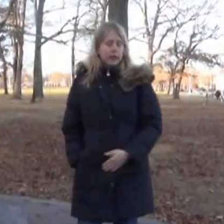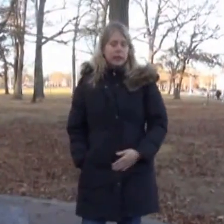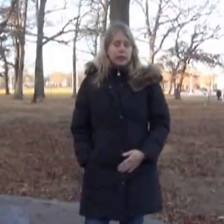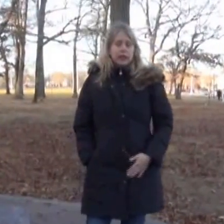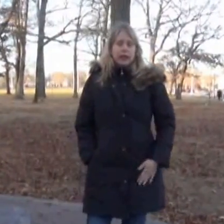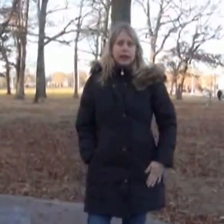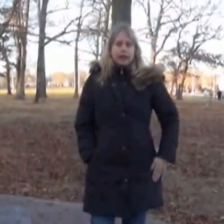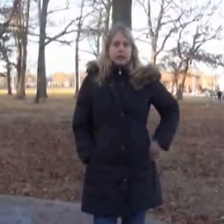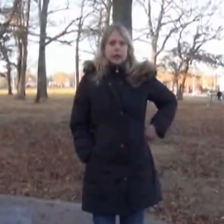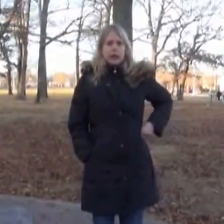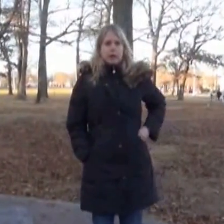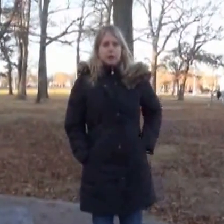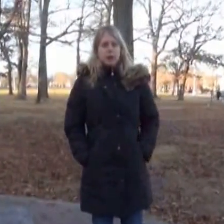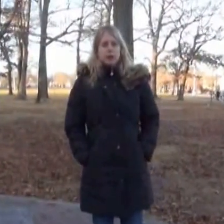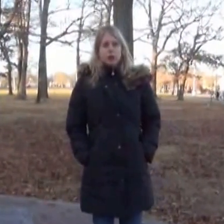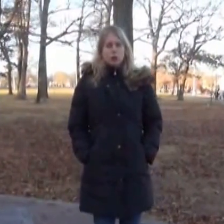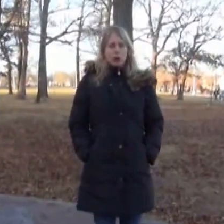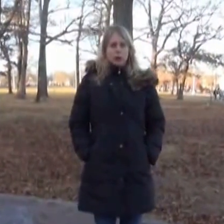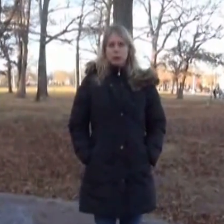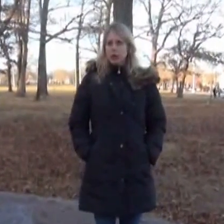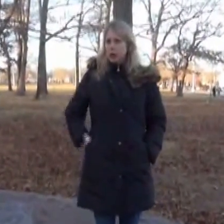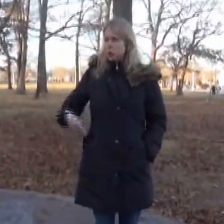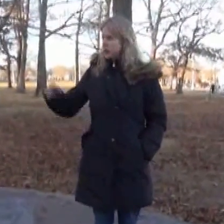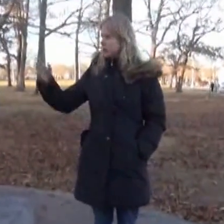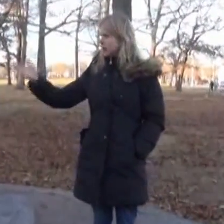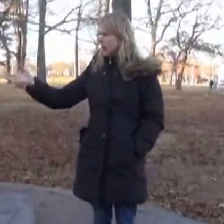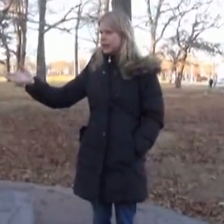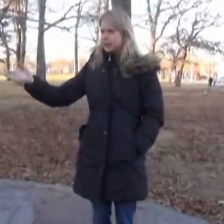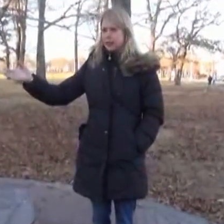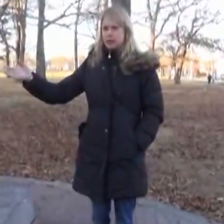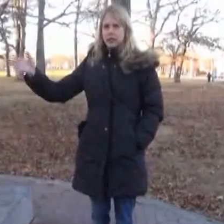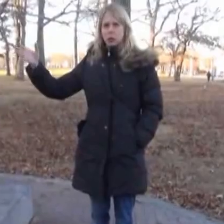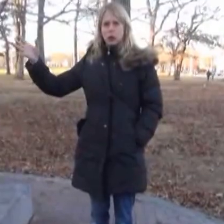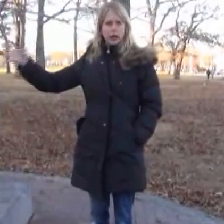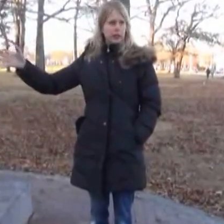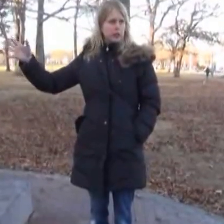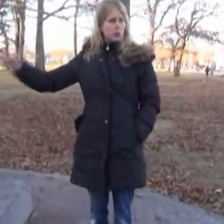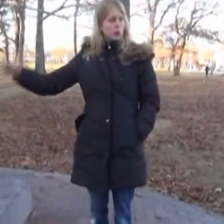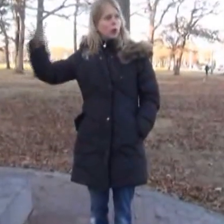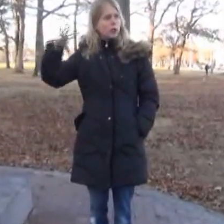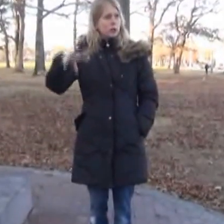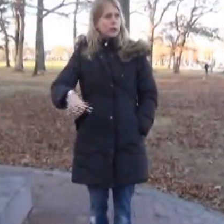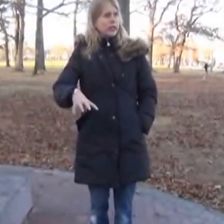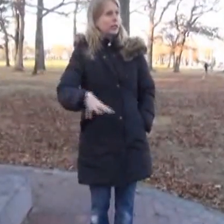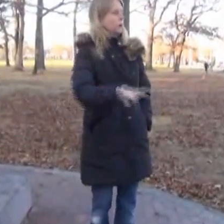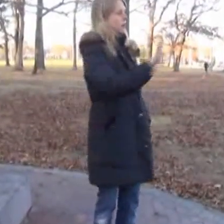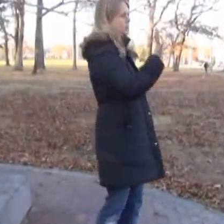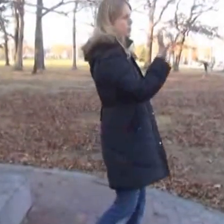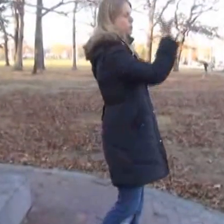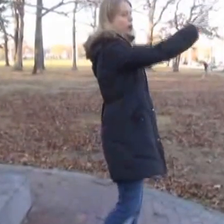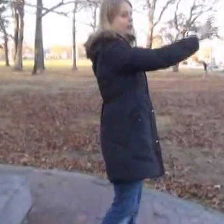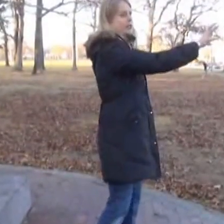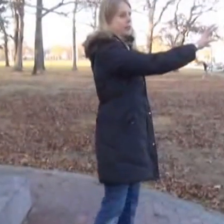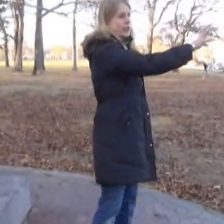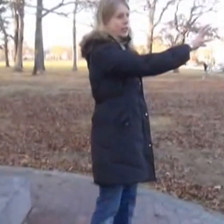And when Peter was designing this, he wanted this memorial to be here because of the proximity